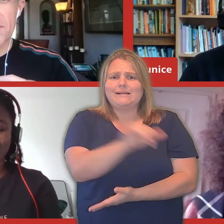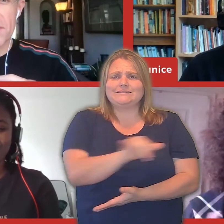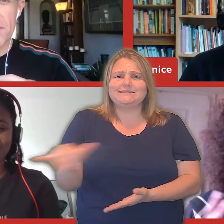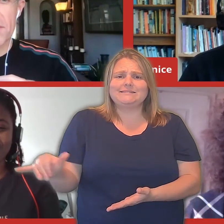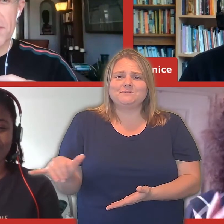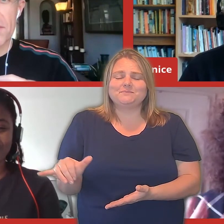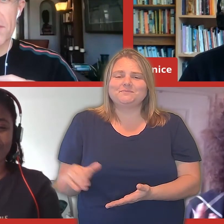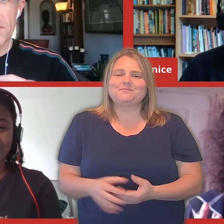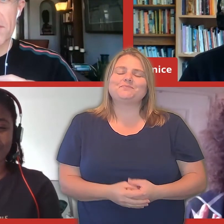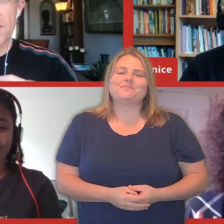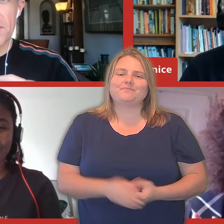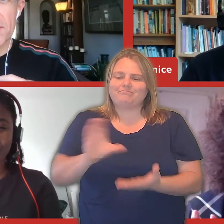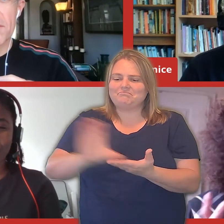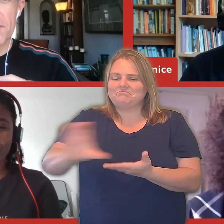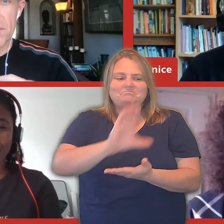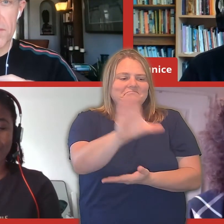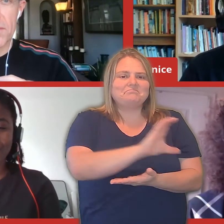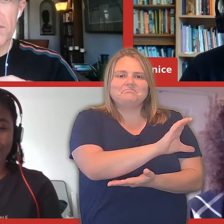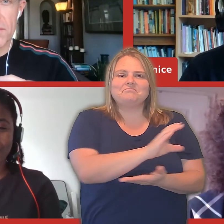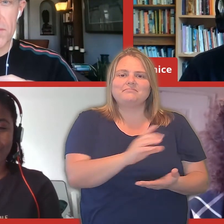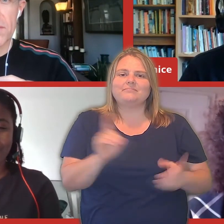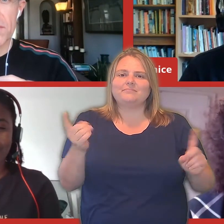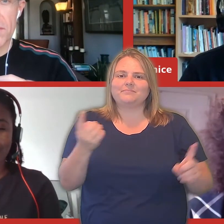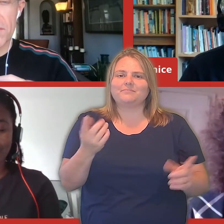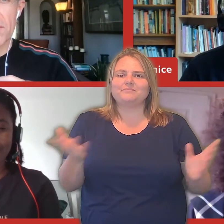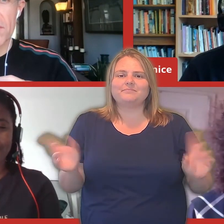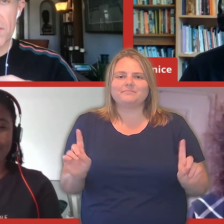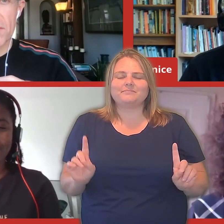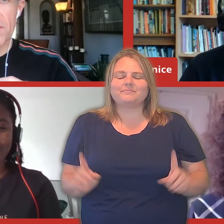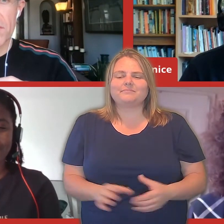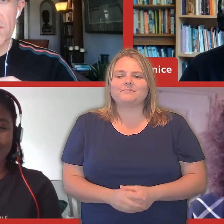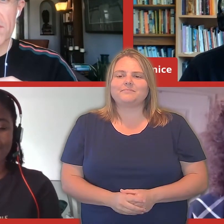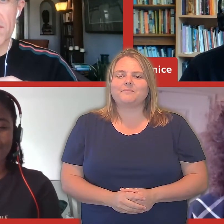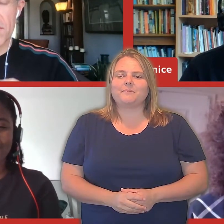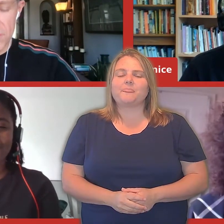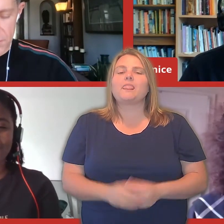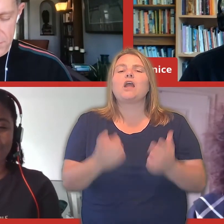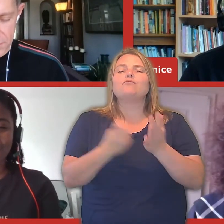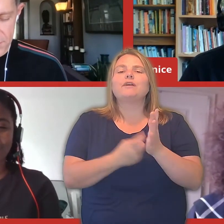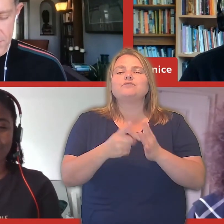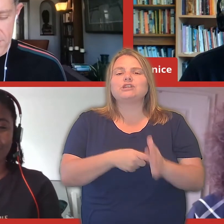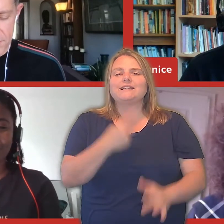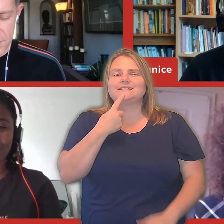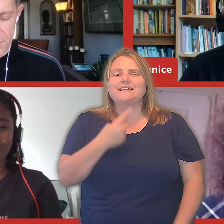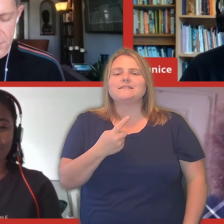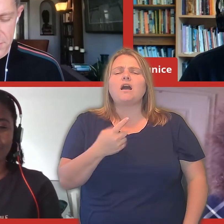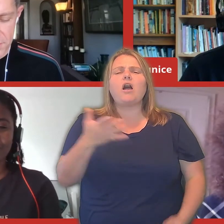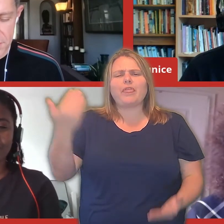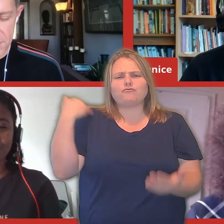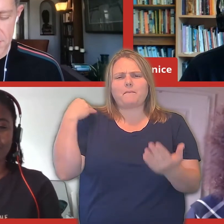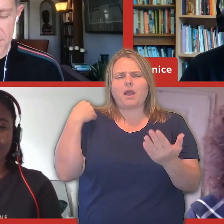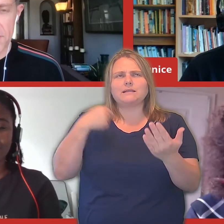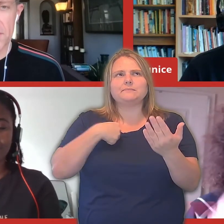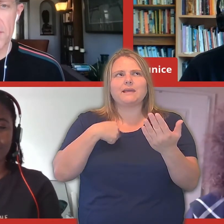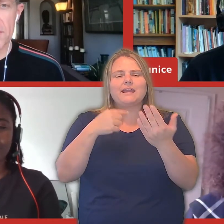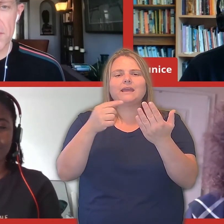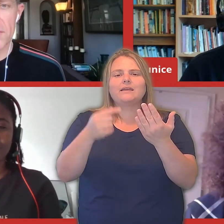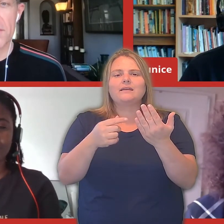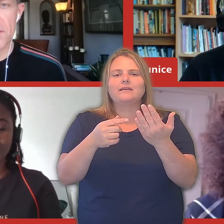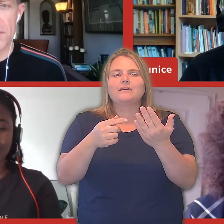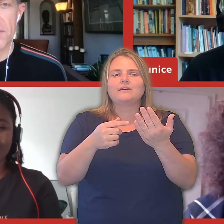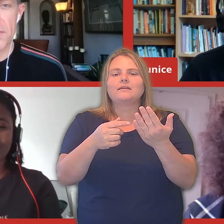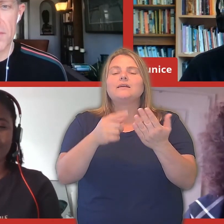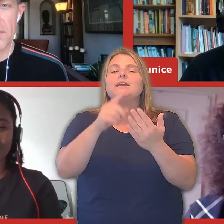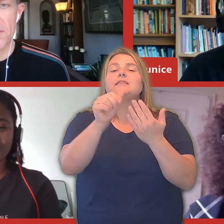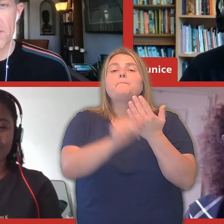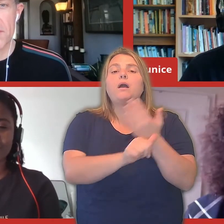action and politics and faith, it reminded me, there's somewhere in the Bible, it's towards the end in a book called James, which is right at the end, if you